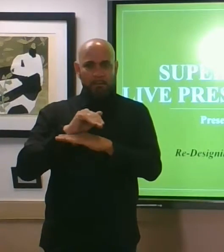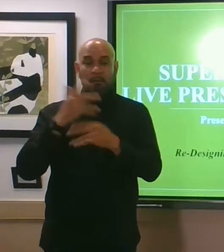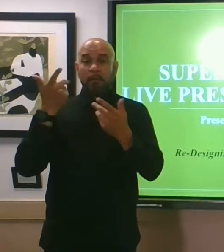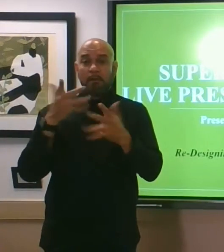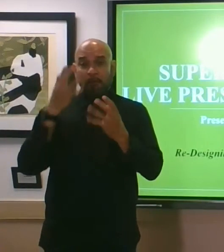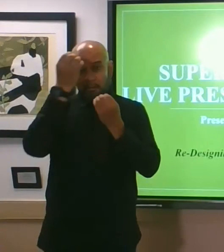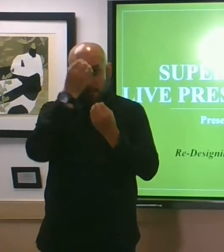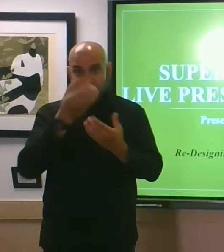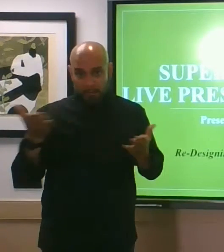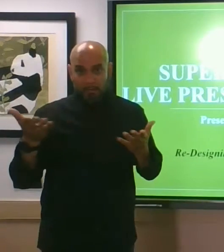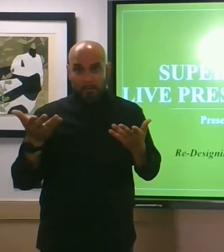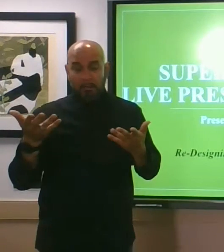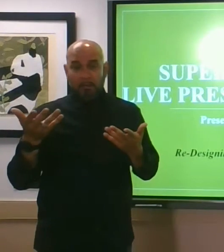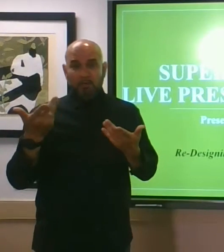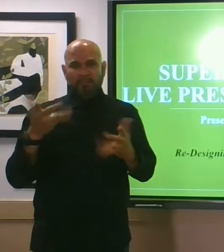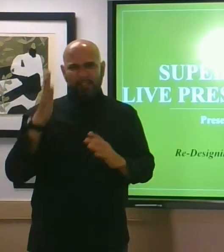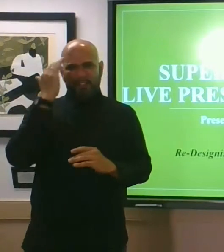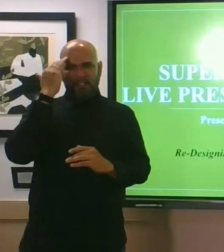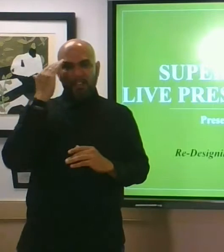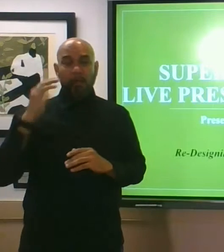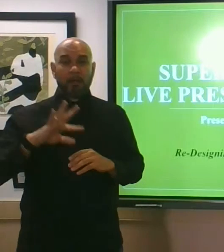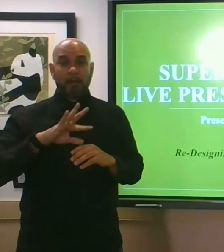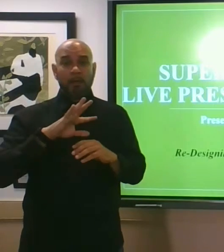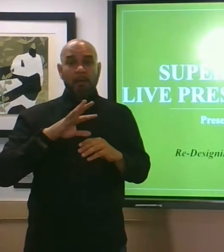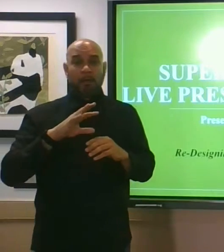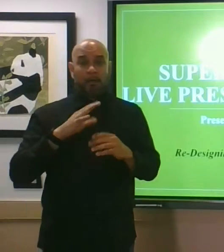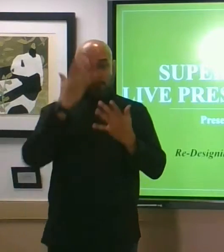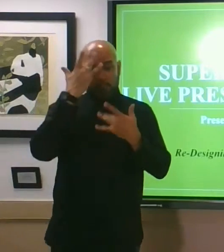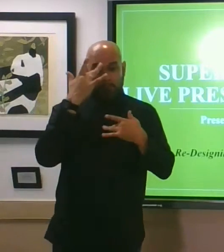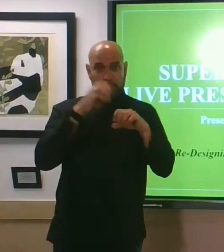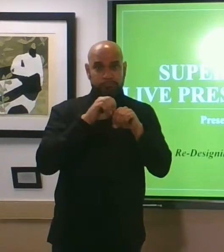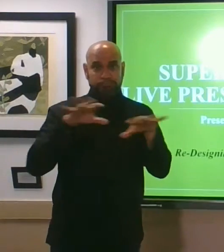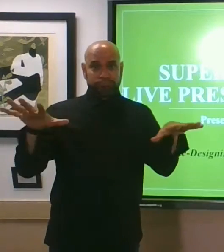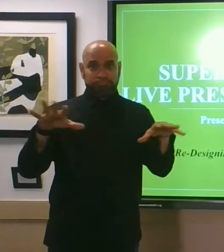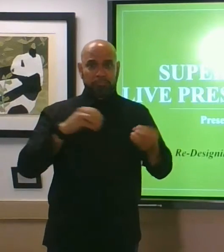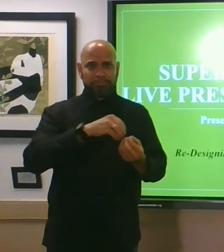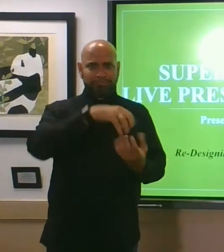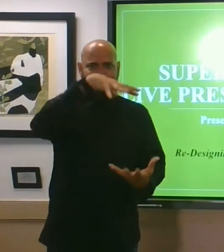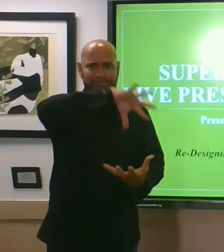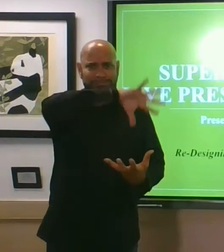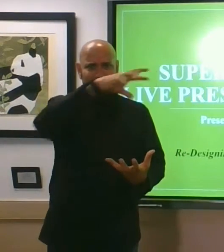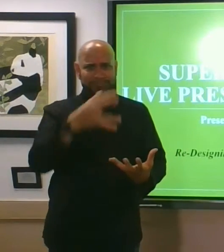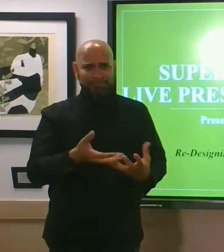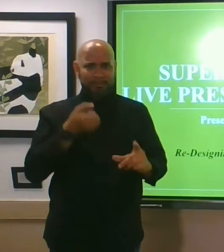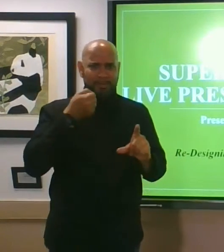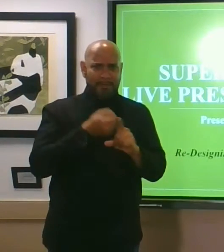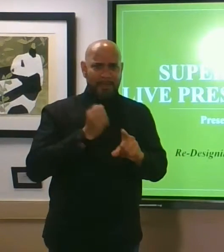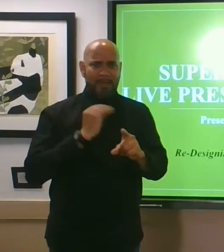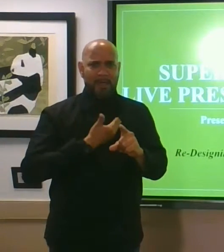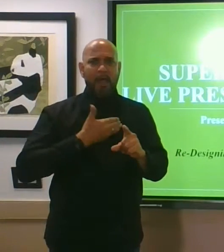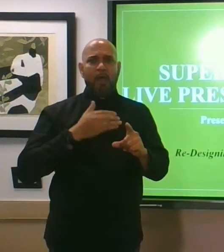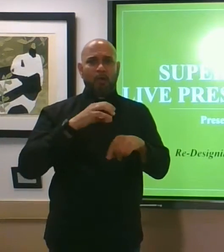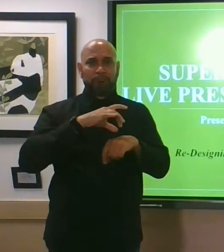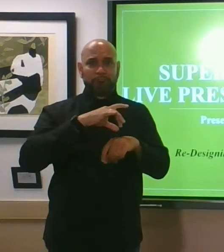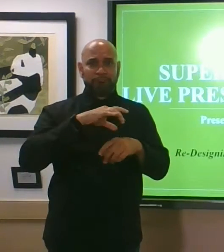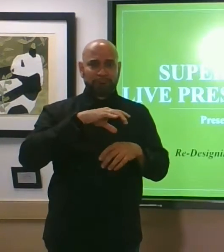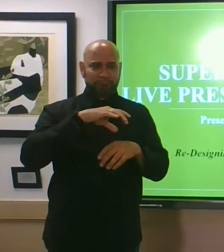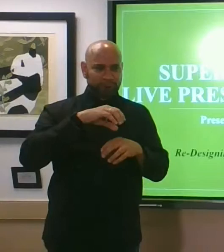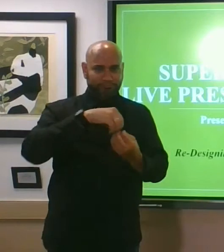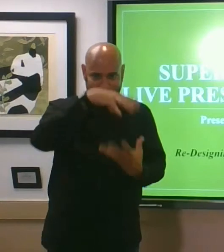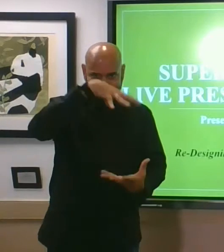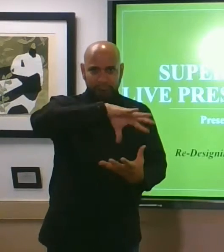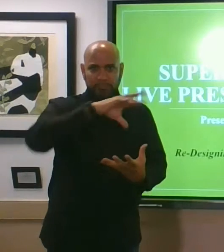we're in this global pandemic and it's impacting not only our nation our state and our community in very